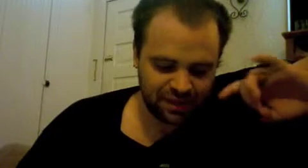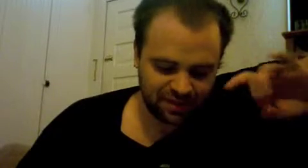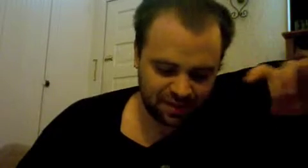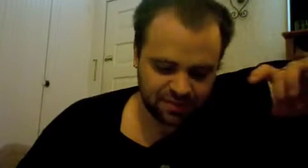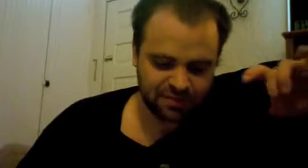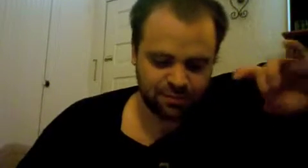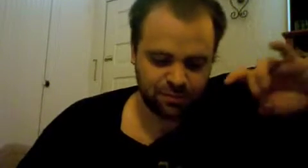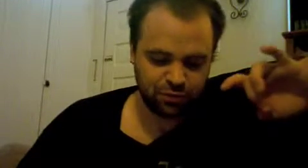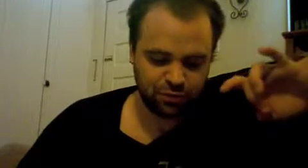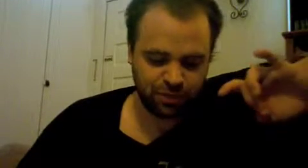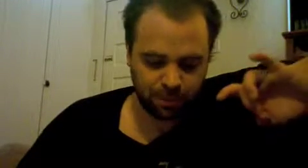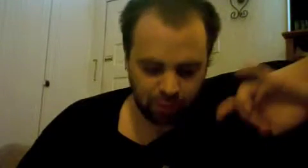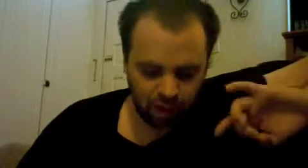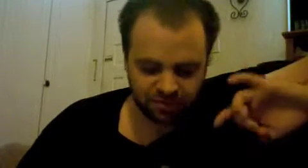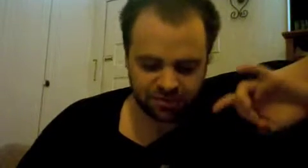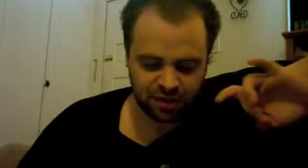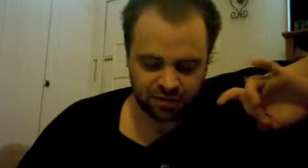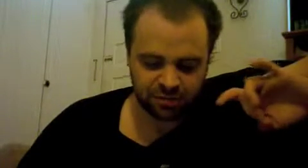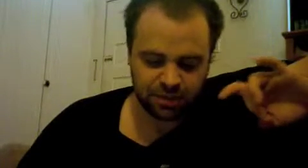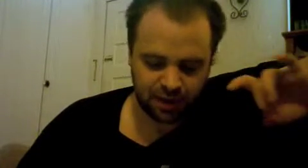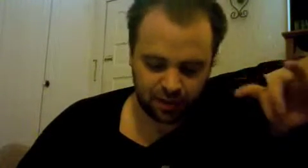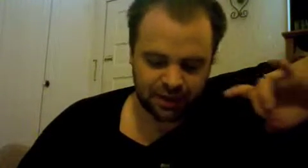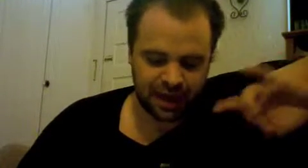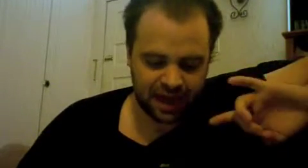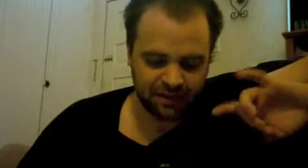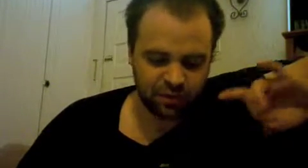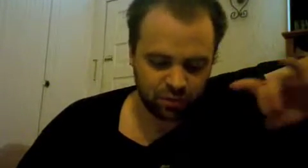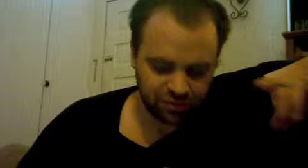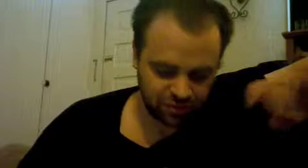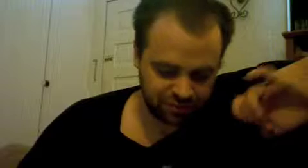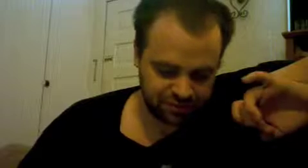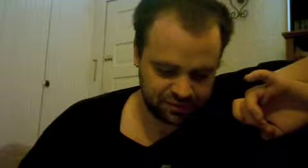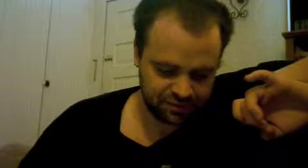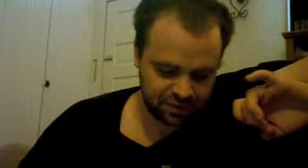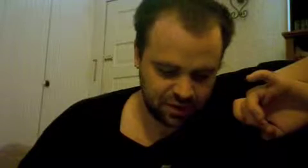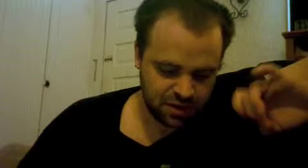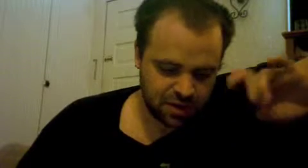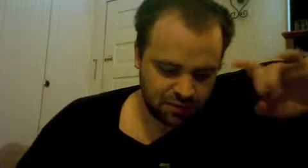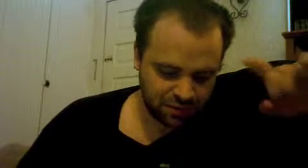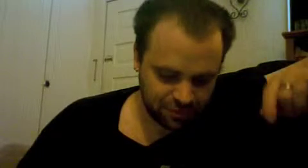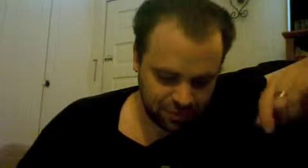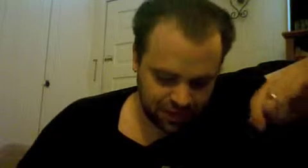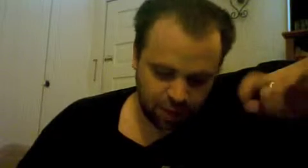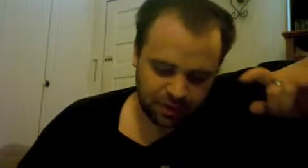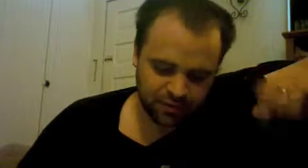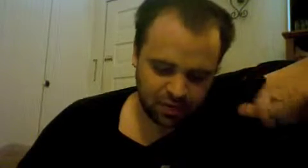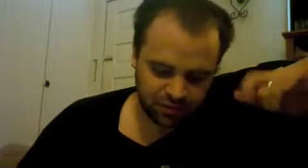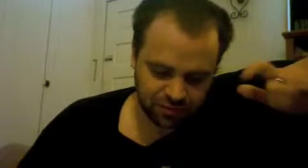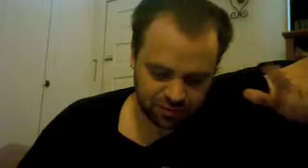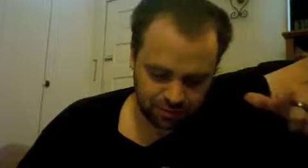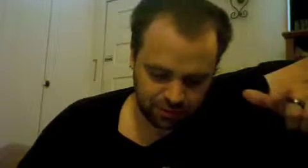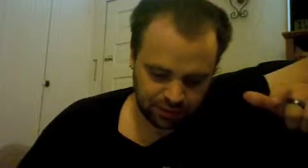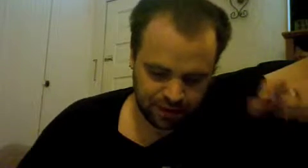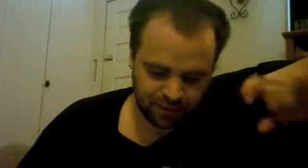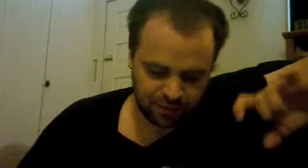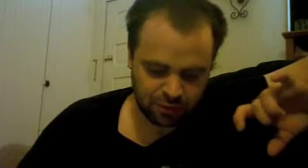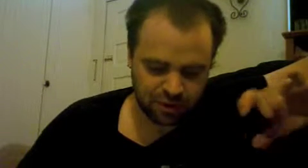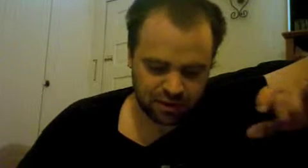antithesis between the process of its becoming and the result for this becoming is also simple and therefore not